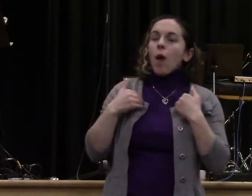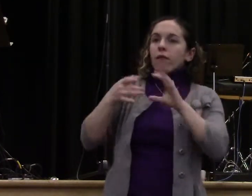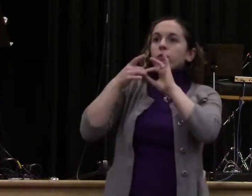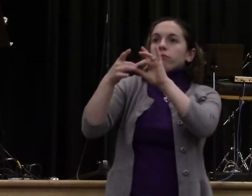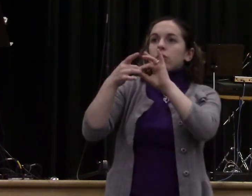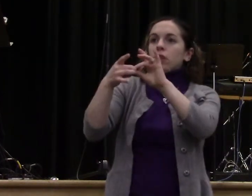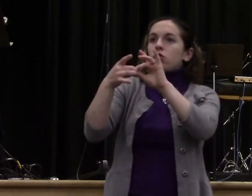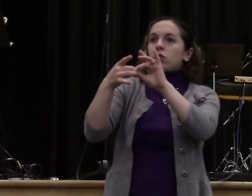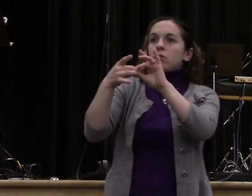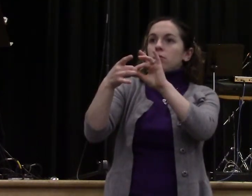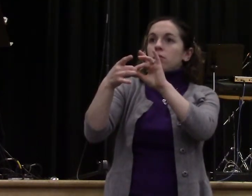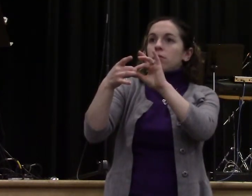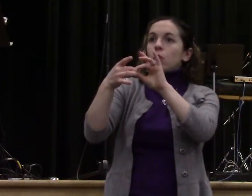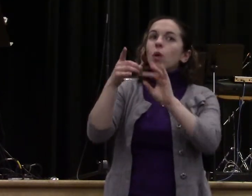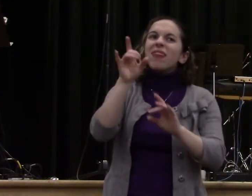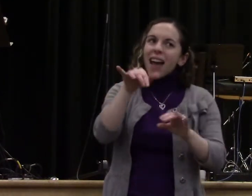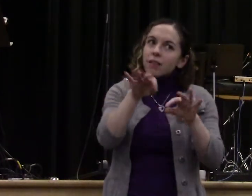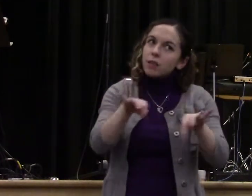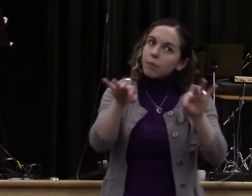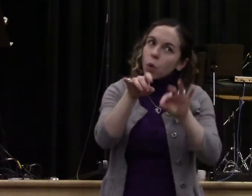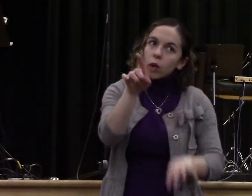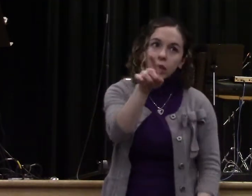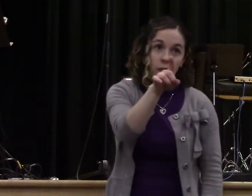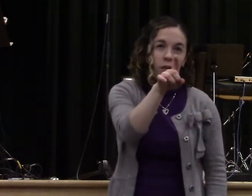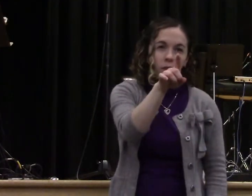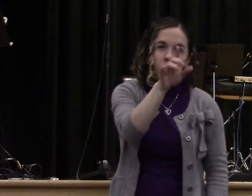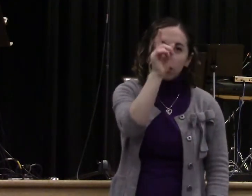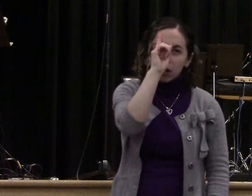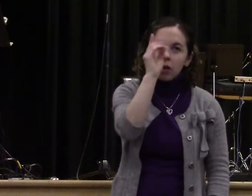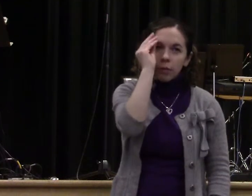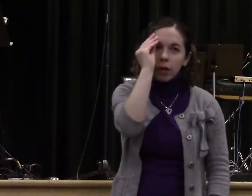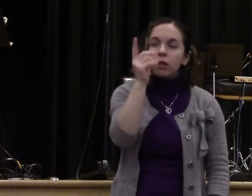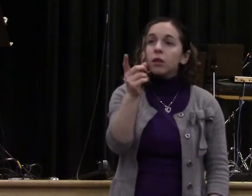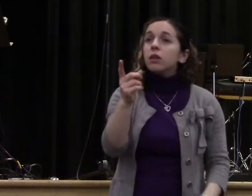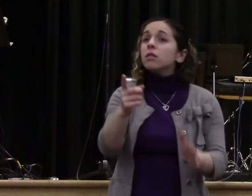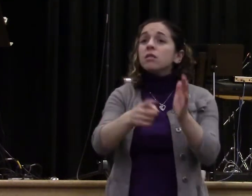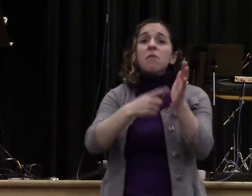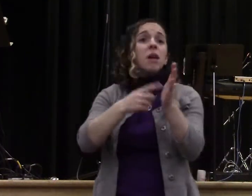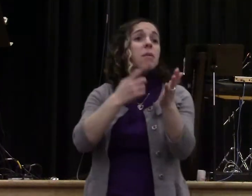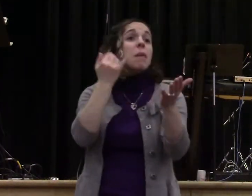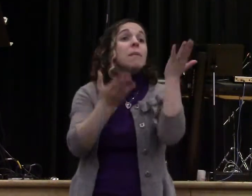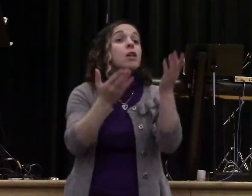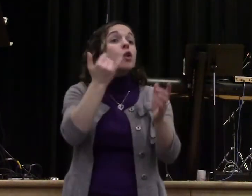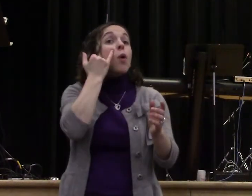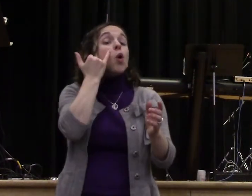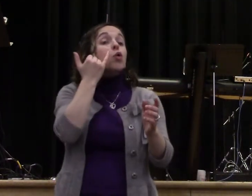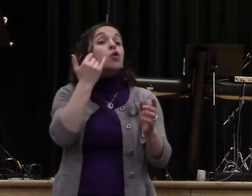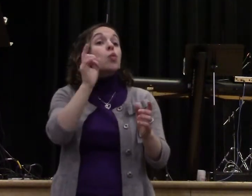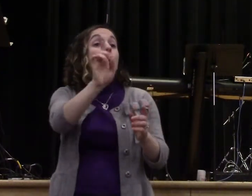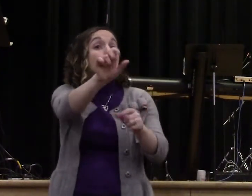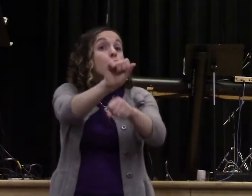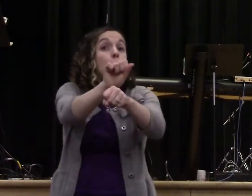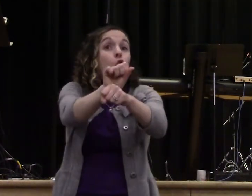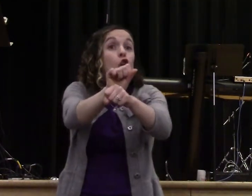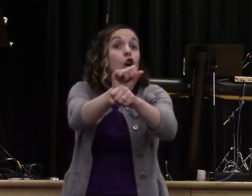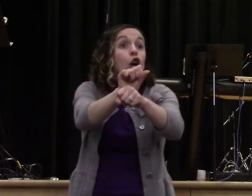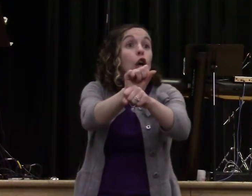will, it's God ordained for you to work with some jerks. Seriously. Some people don't like that word. I don't know what other word I can use.